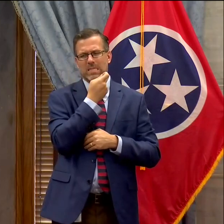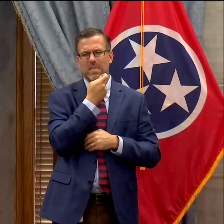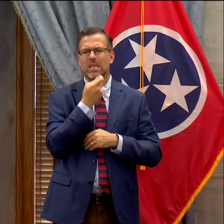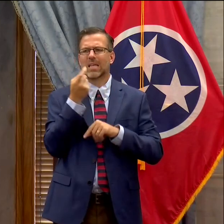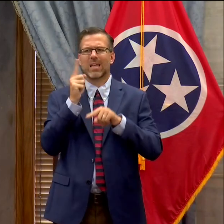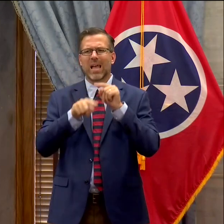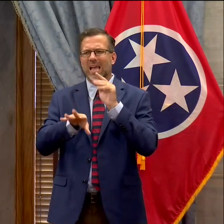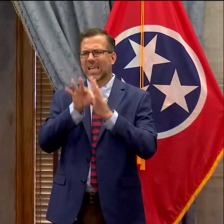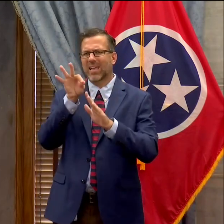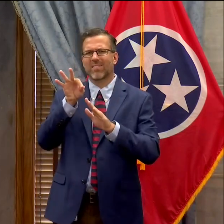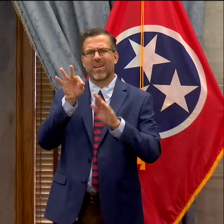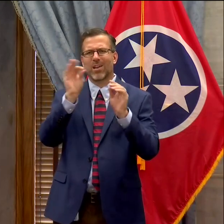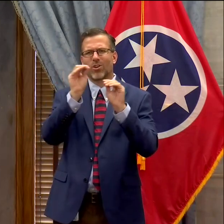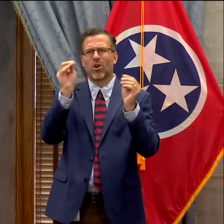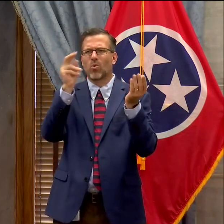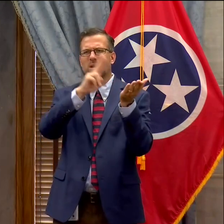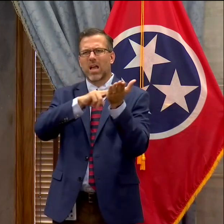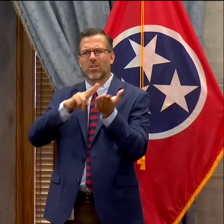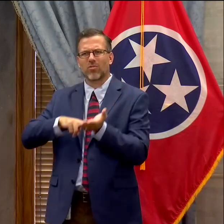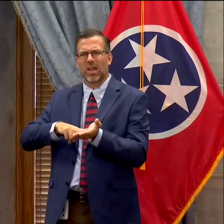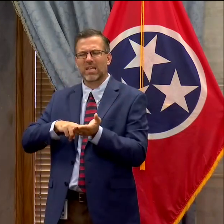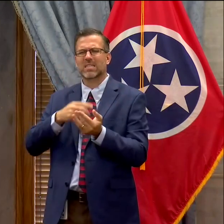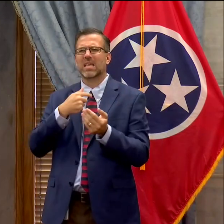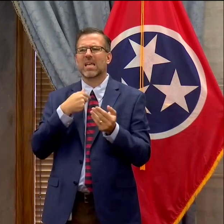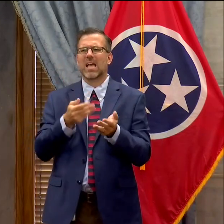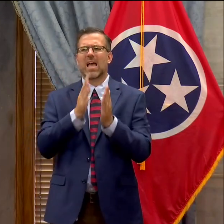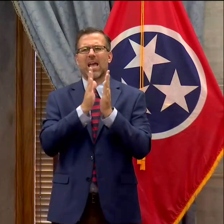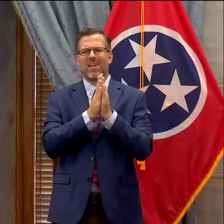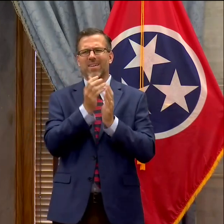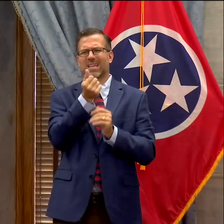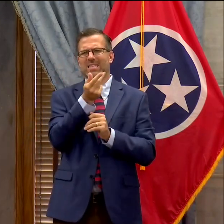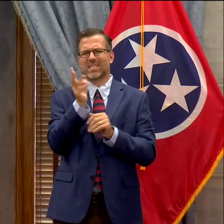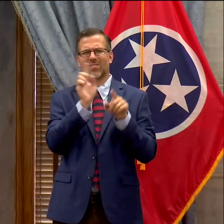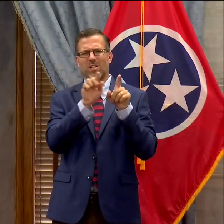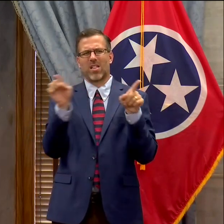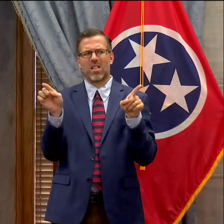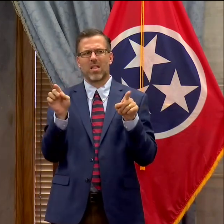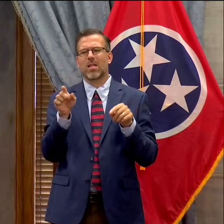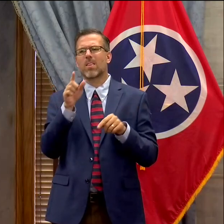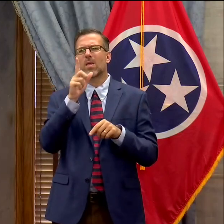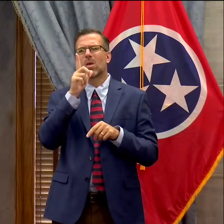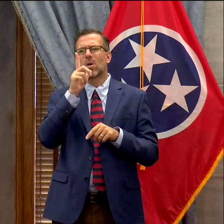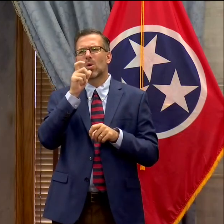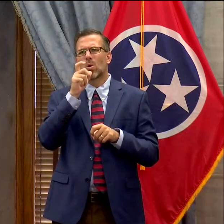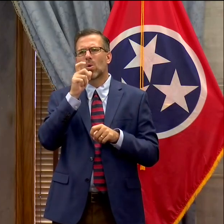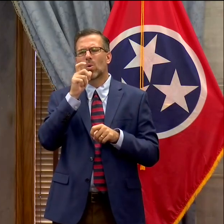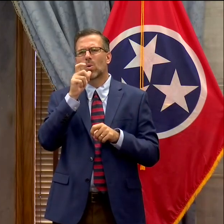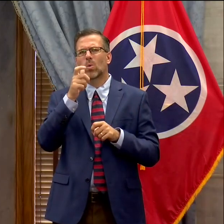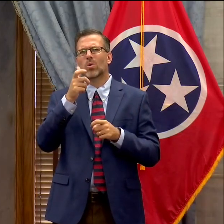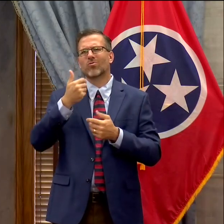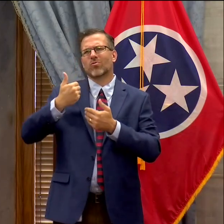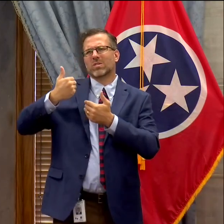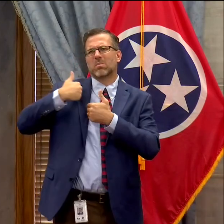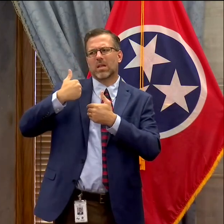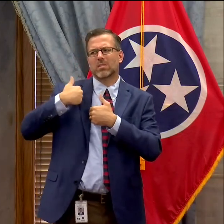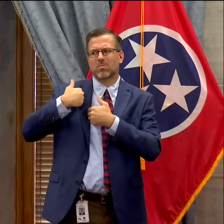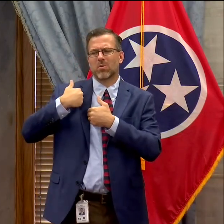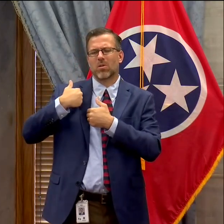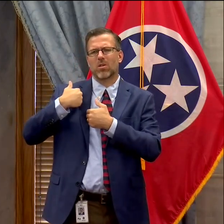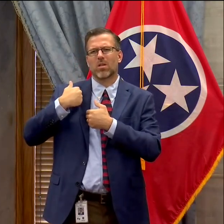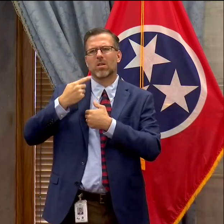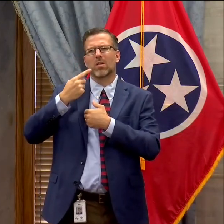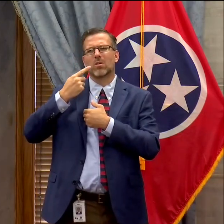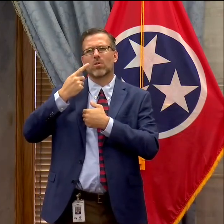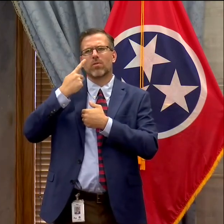any contracts and I've asked several people do you know who the keeper is of these uh